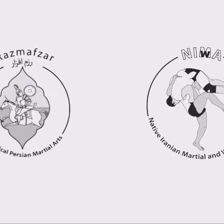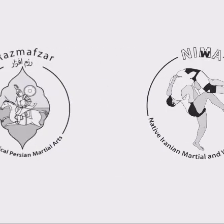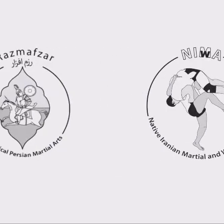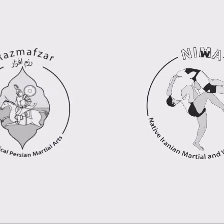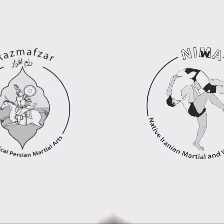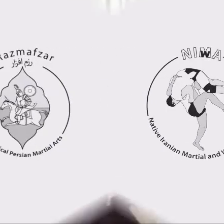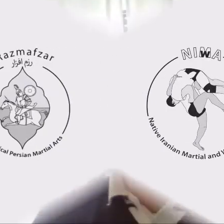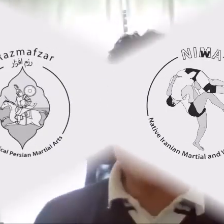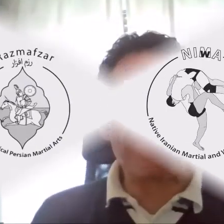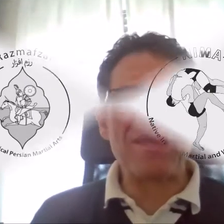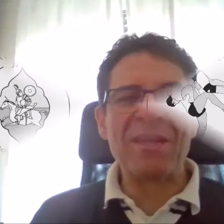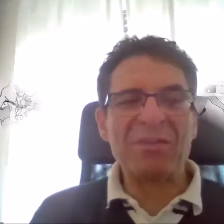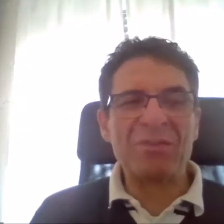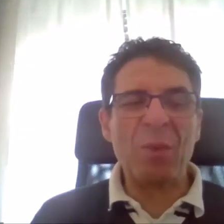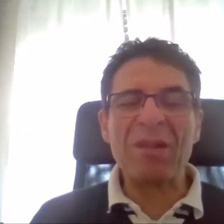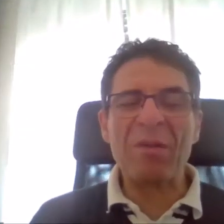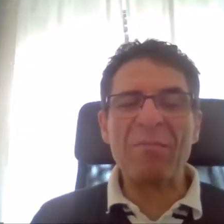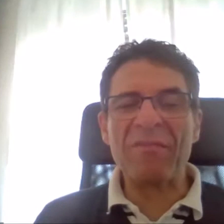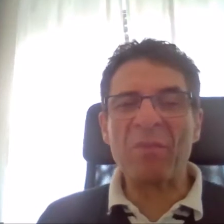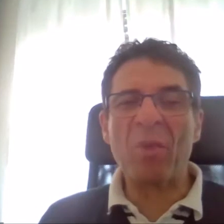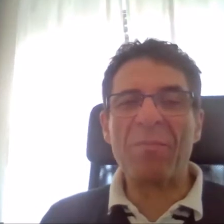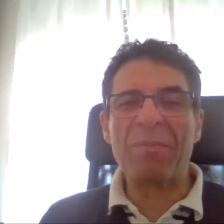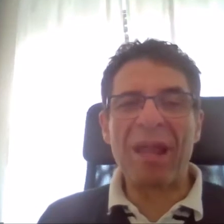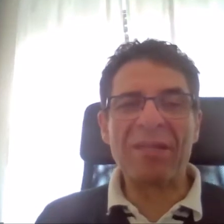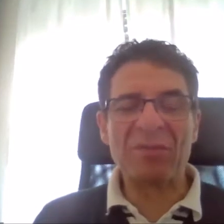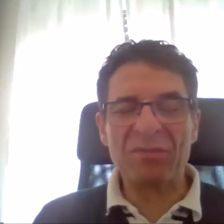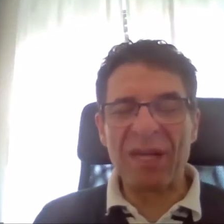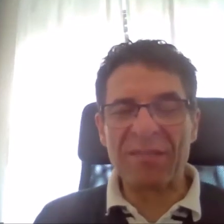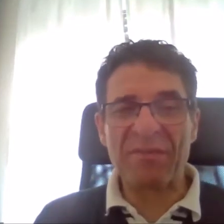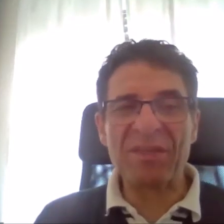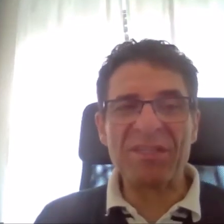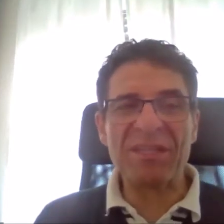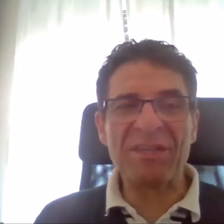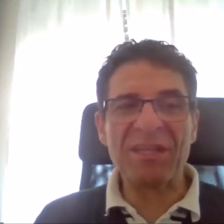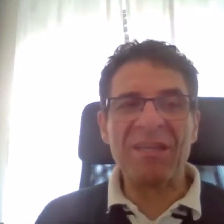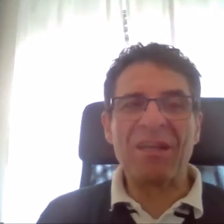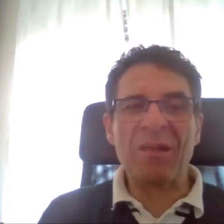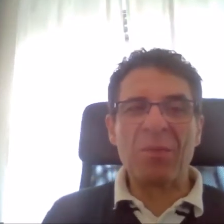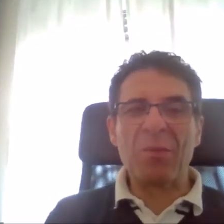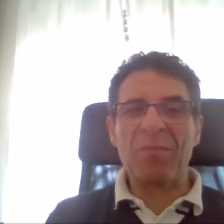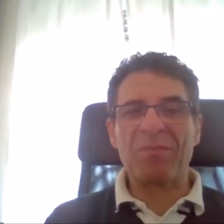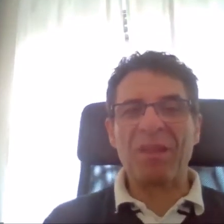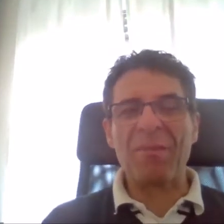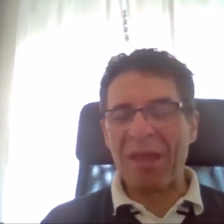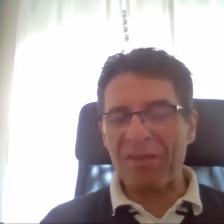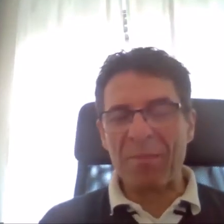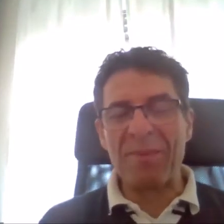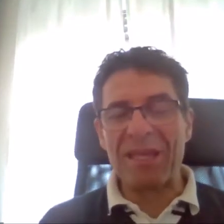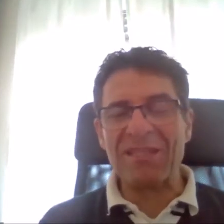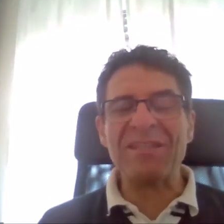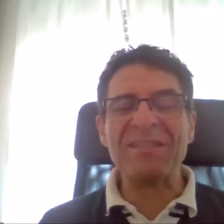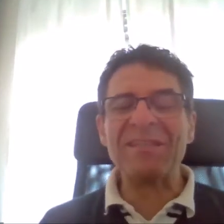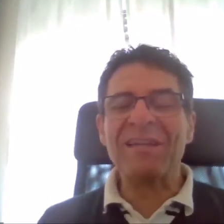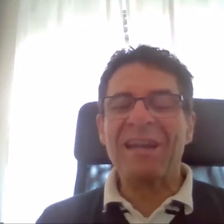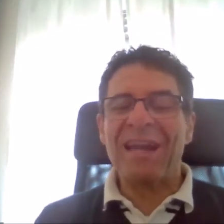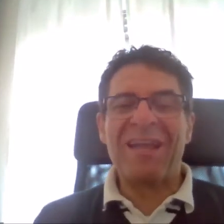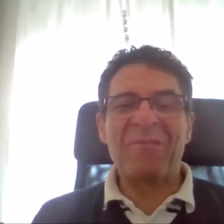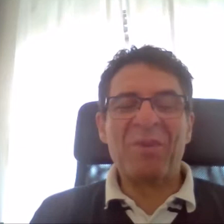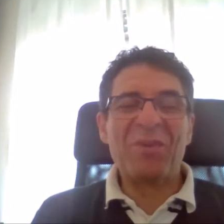I'm very happy to welcome everyone back to Raznav Star TV. I'm having Bede here and we are